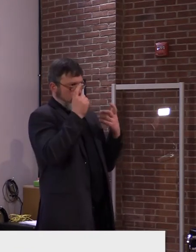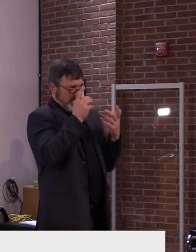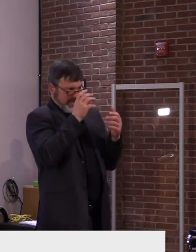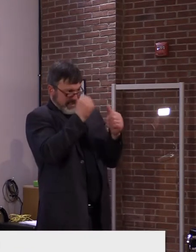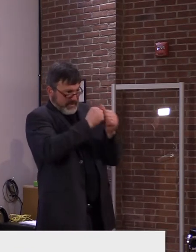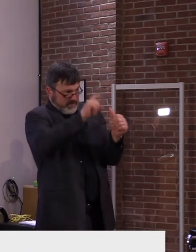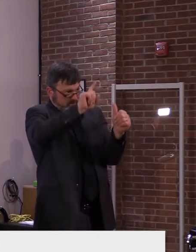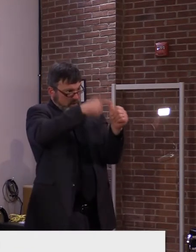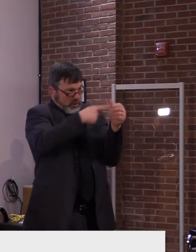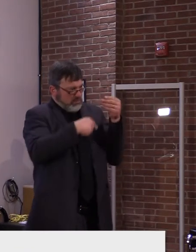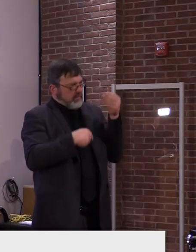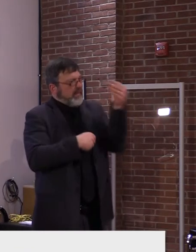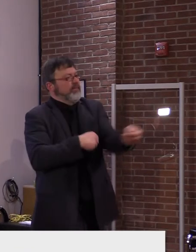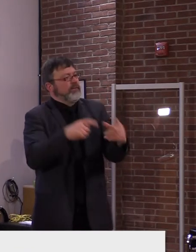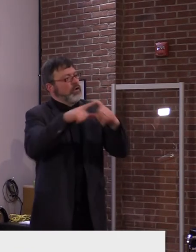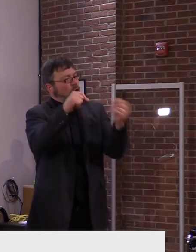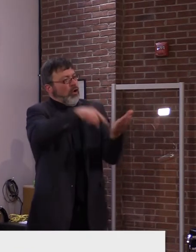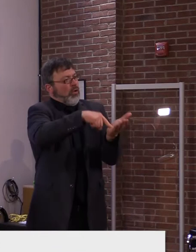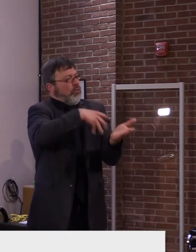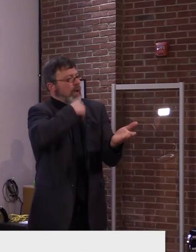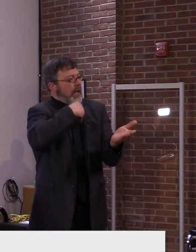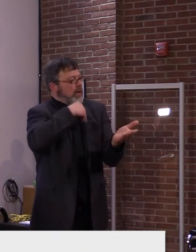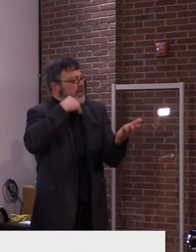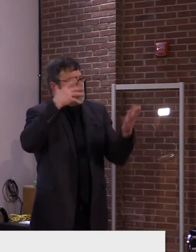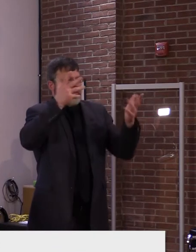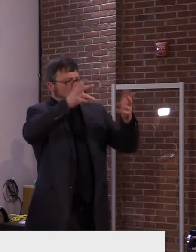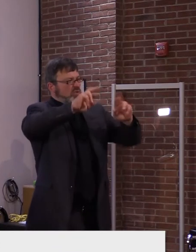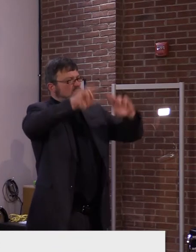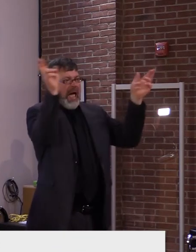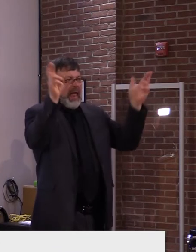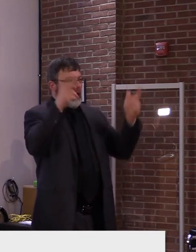in or out of the state and be prepared to show it when asked.